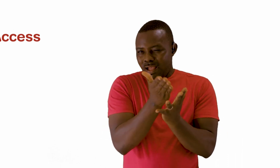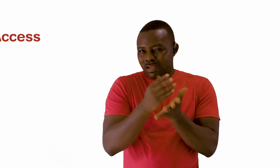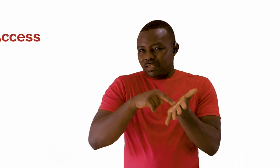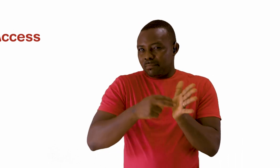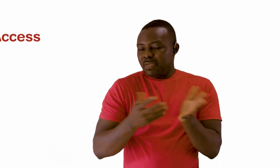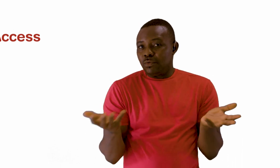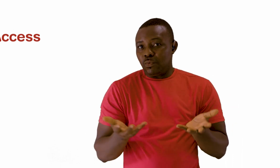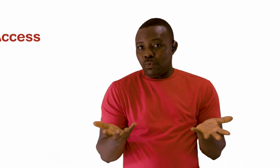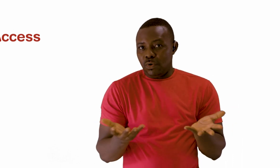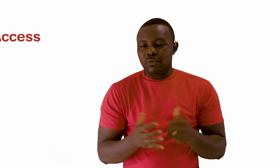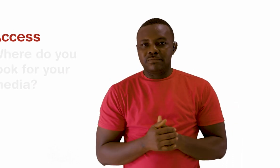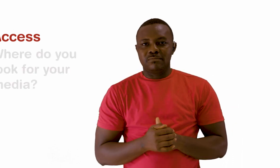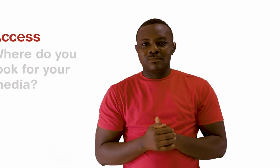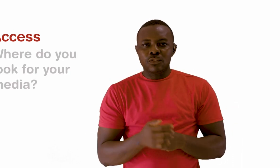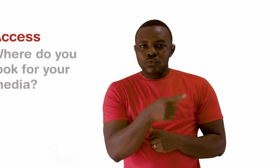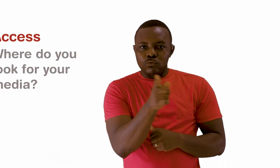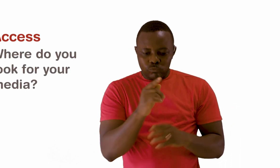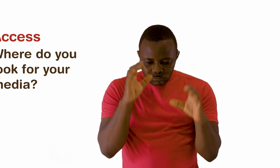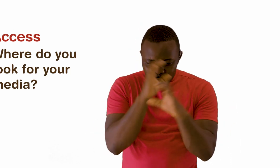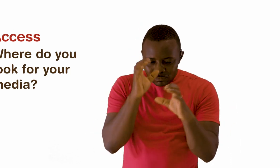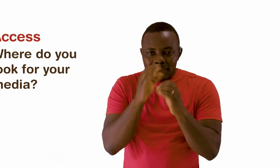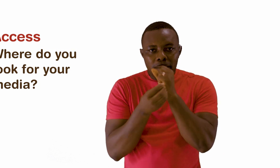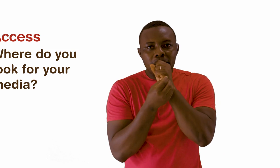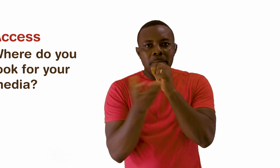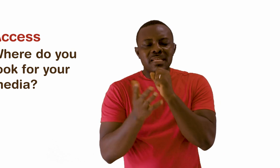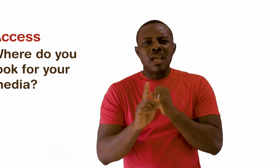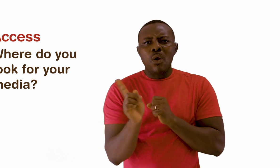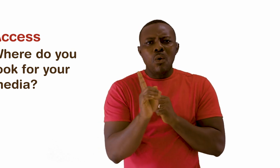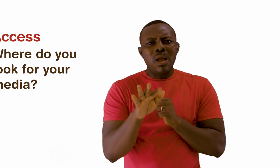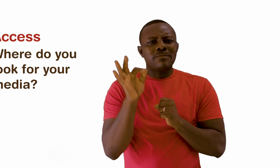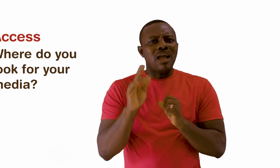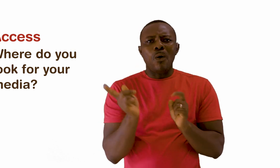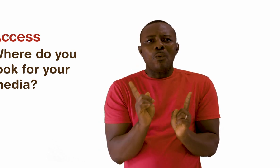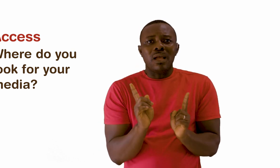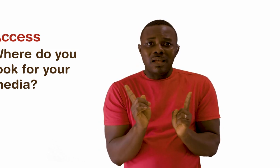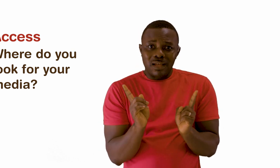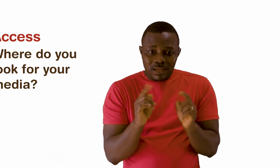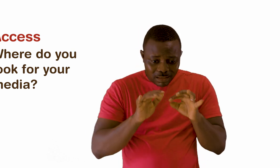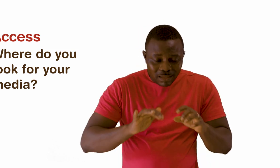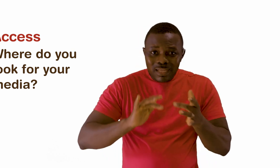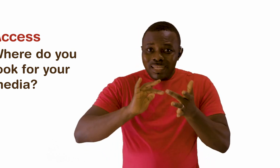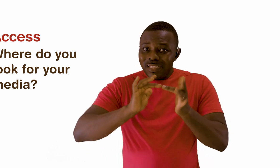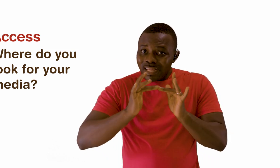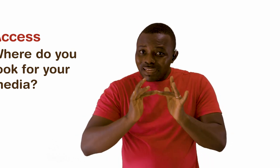What does it mean? Where do you look for your media? What is your go-to source? Where do you find your media?